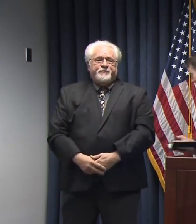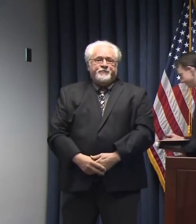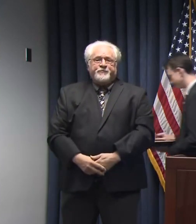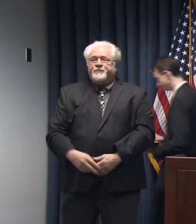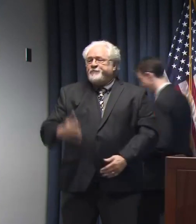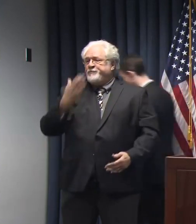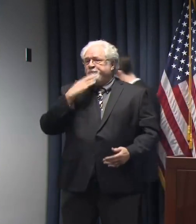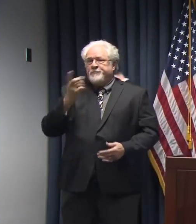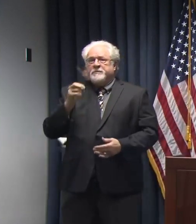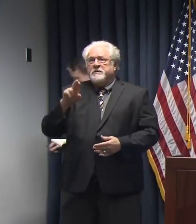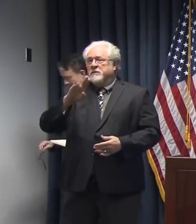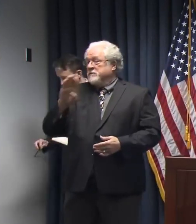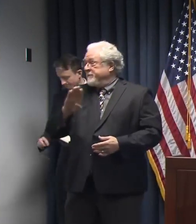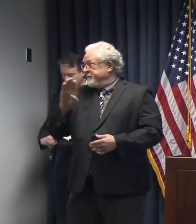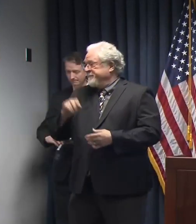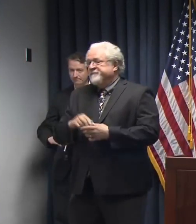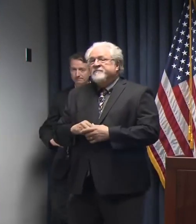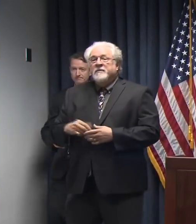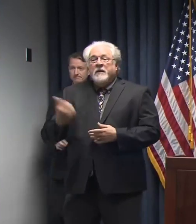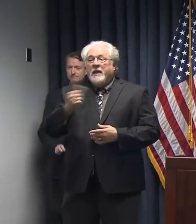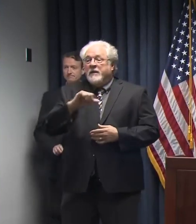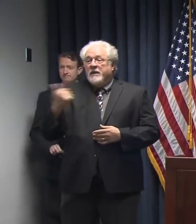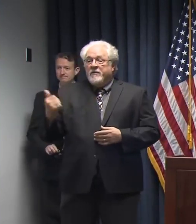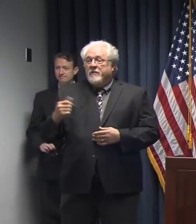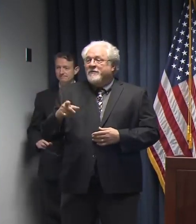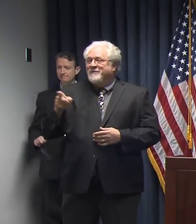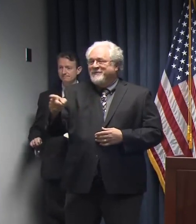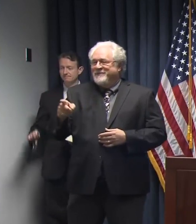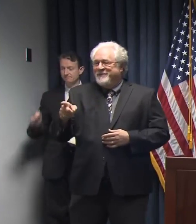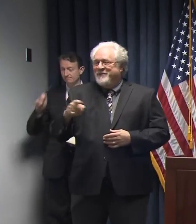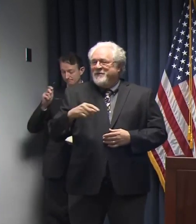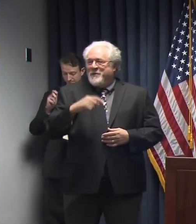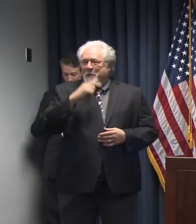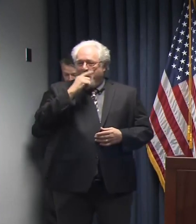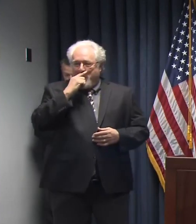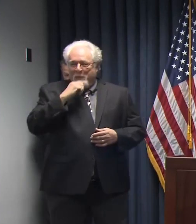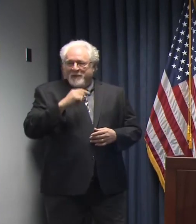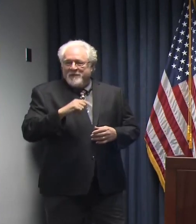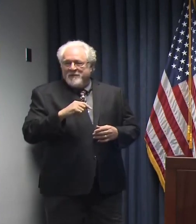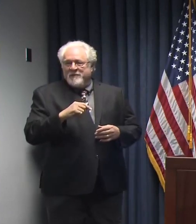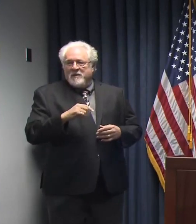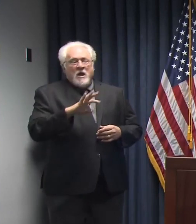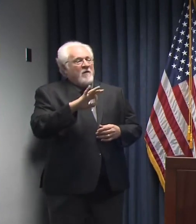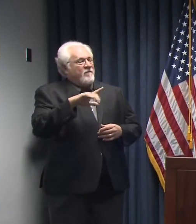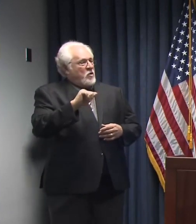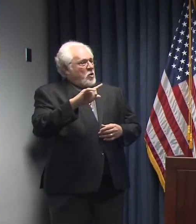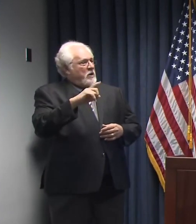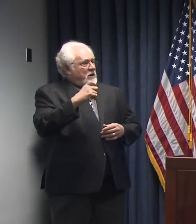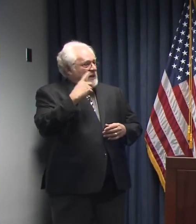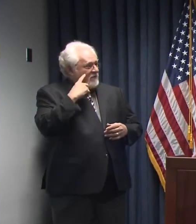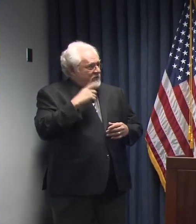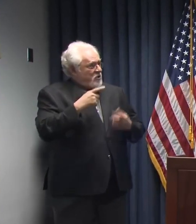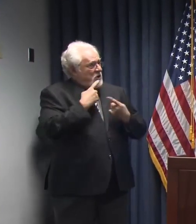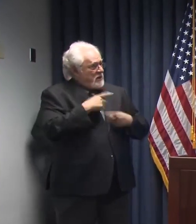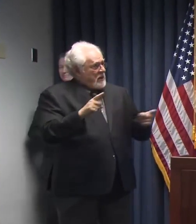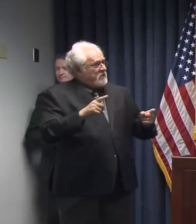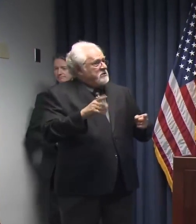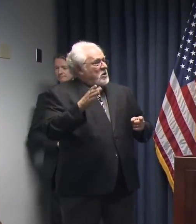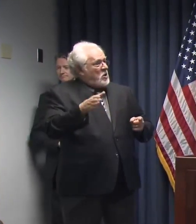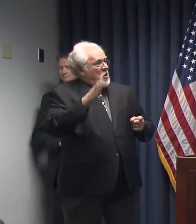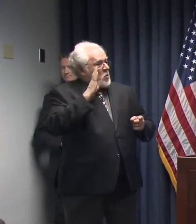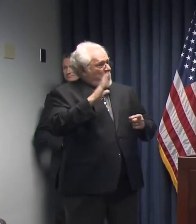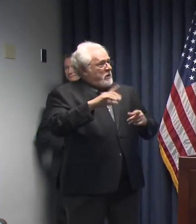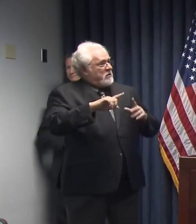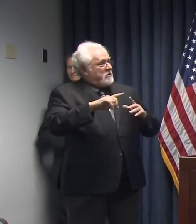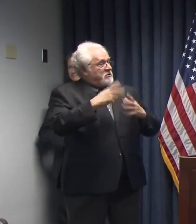Thank you, Dr. Bee. Any other questions? Yes, ma'am. The Florida governor has announced that he is going